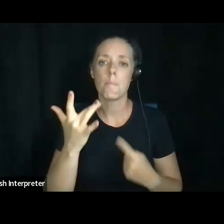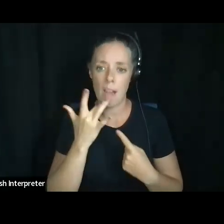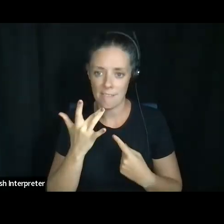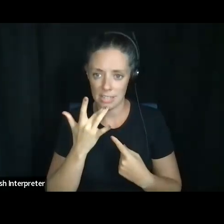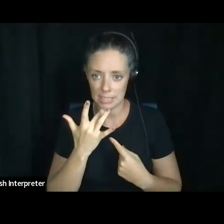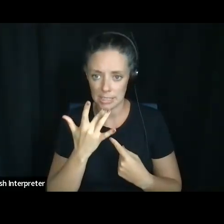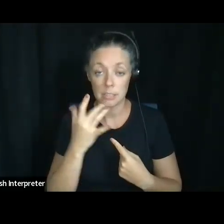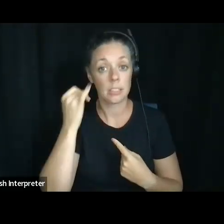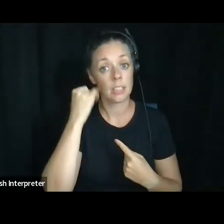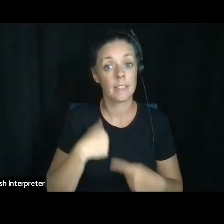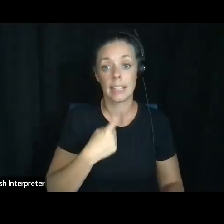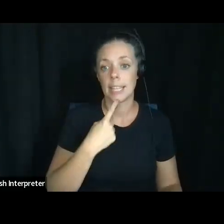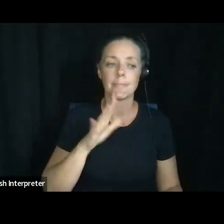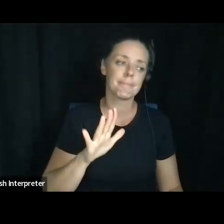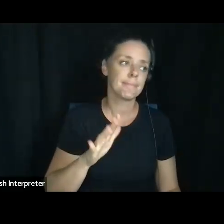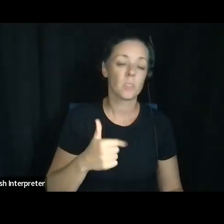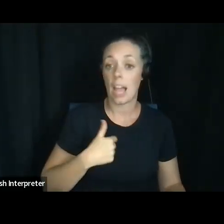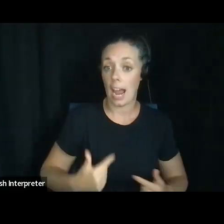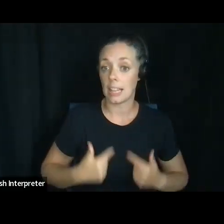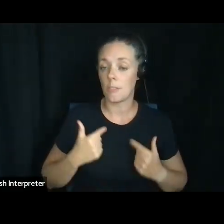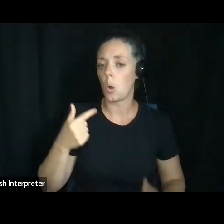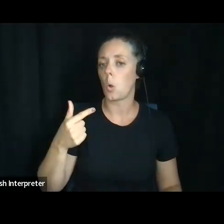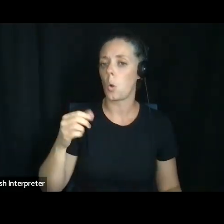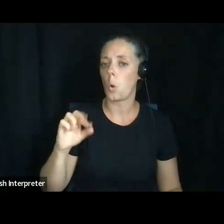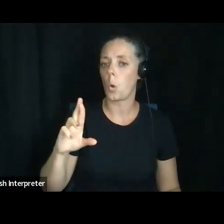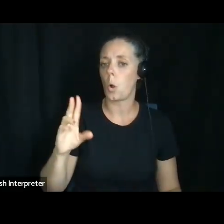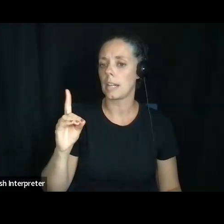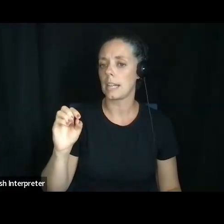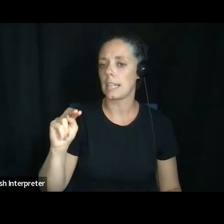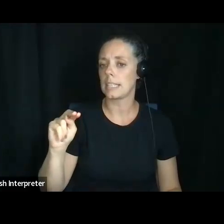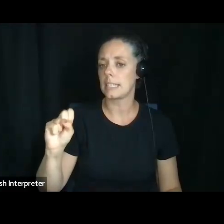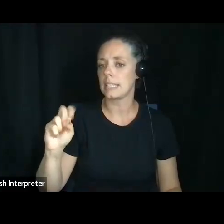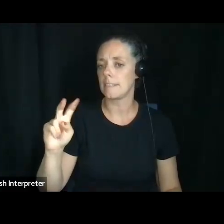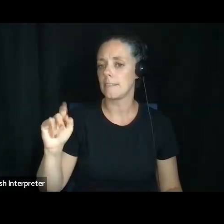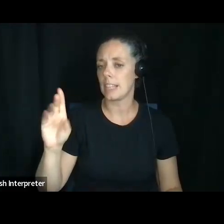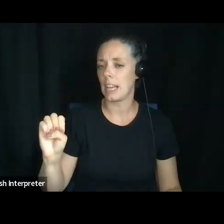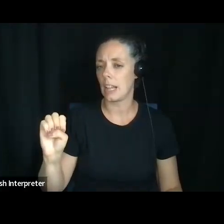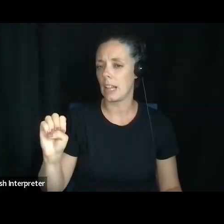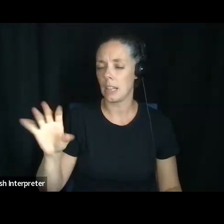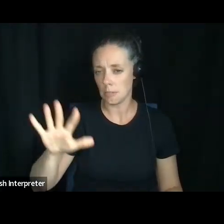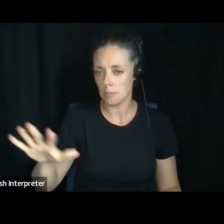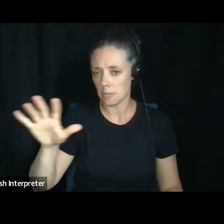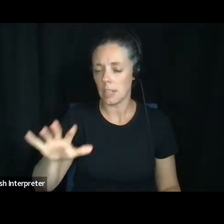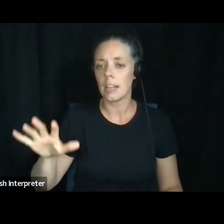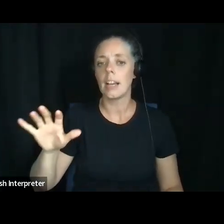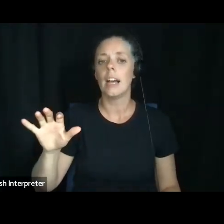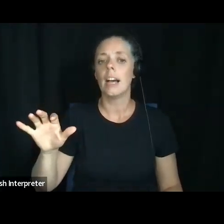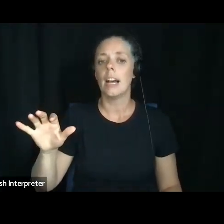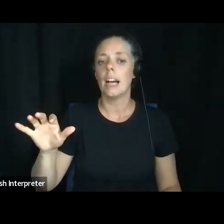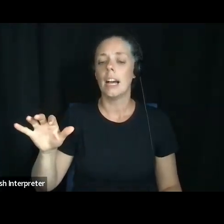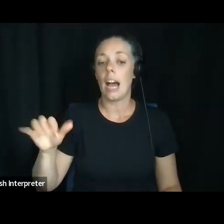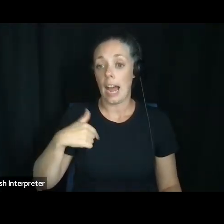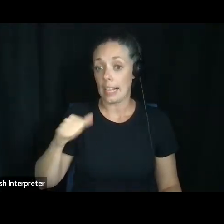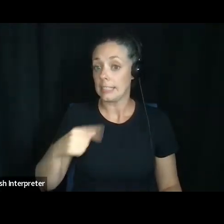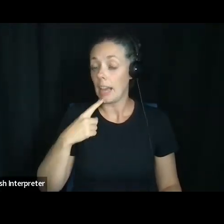want to go to, I live in the, in Gordonsville, which is like Charlottesville area is my hospital. Um, I could